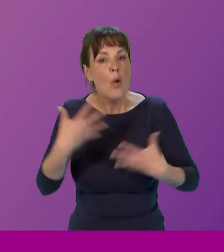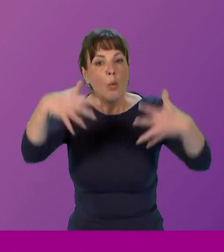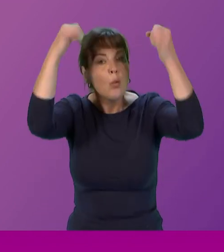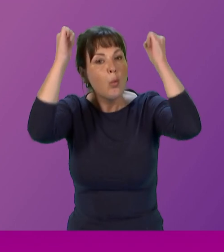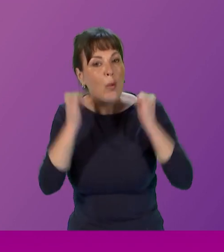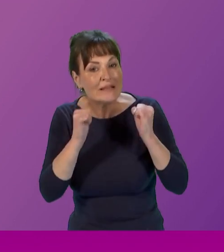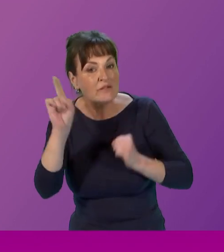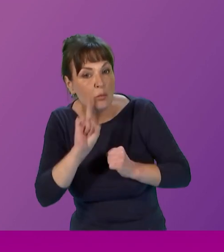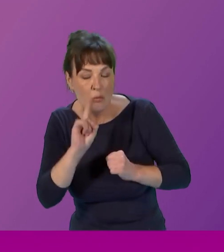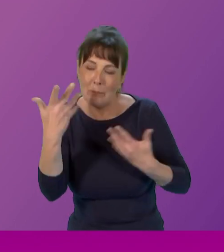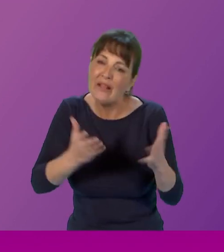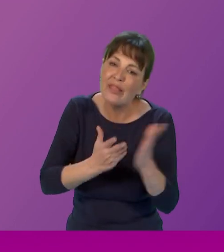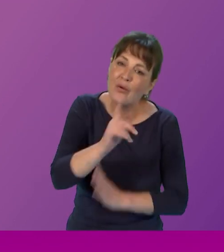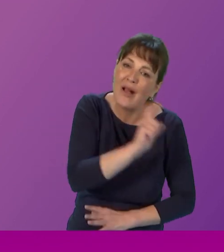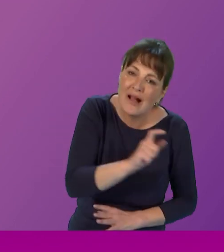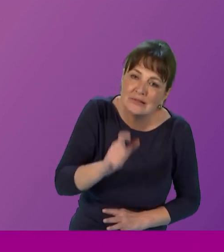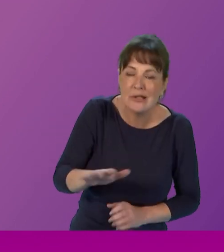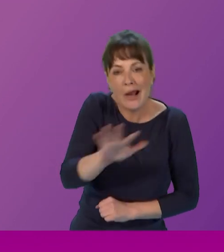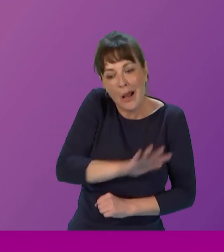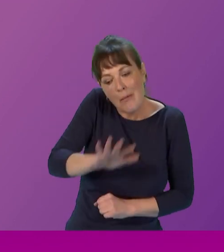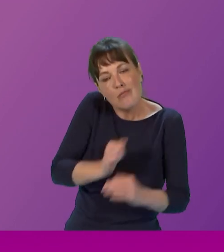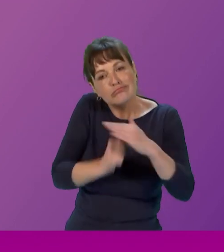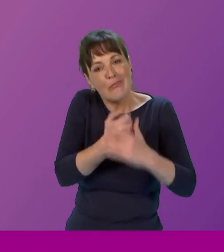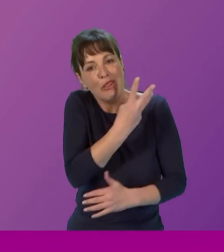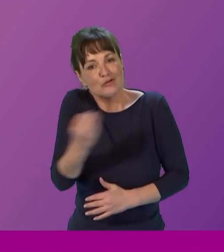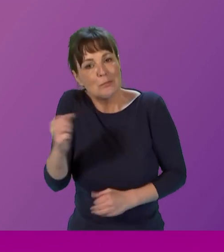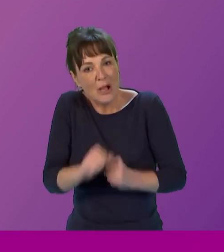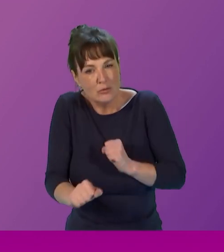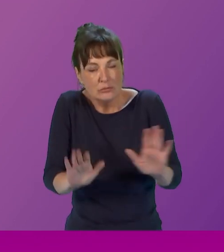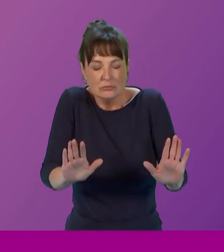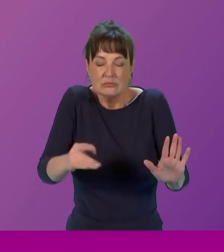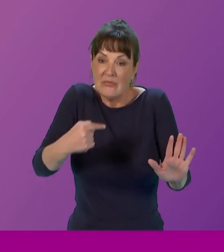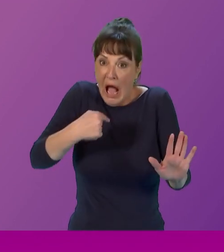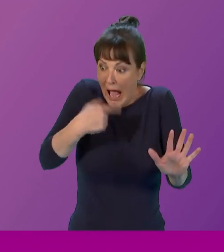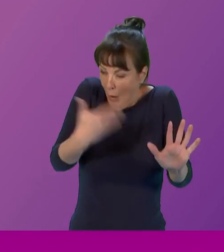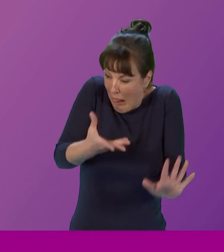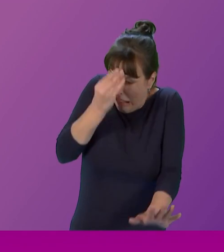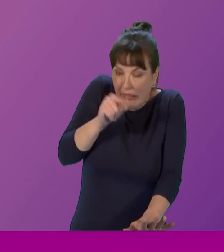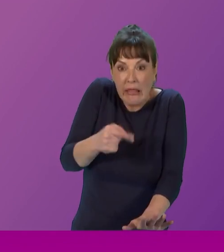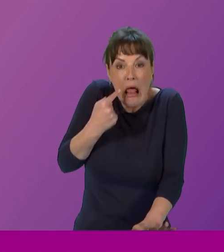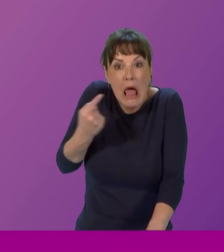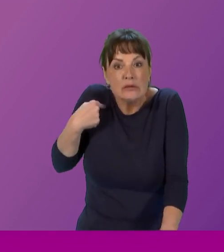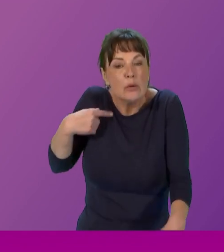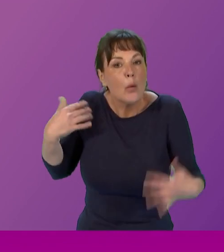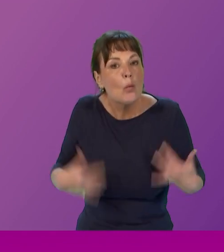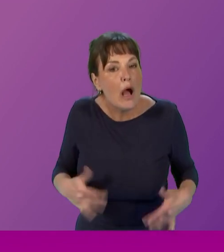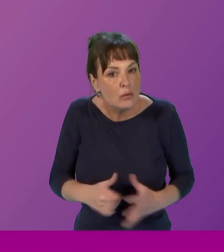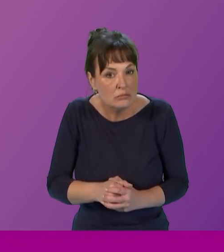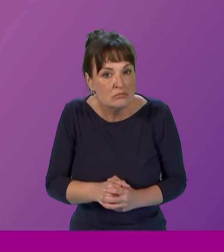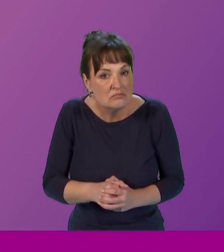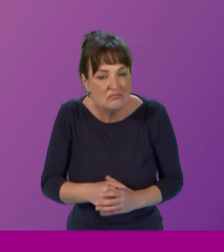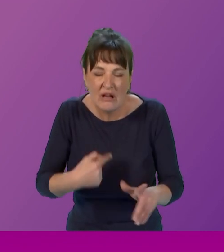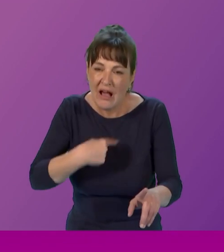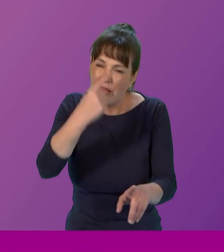suffered with cancer up to about £300. That is something I only learned last week. And I